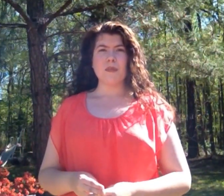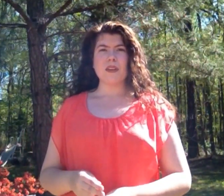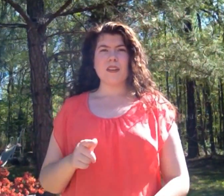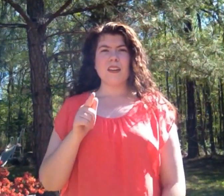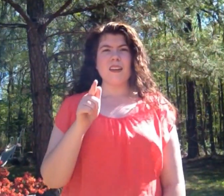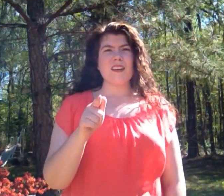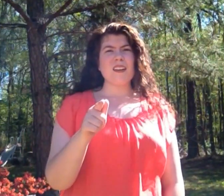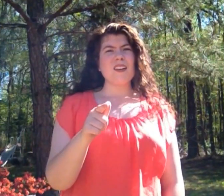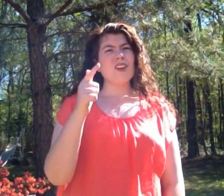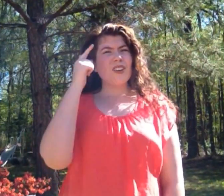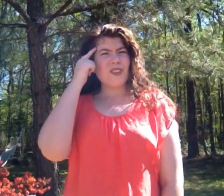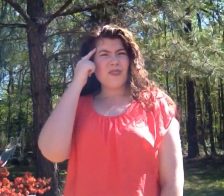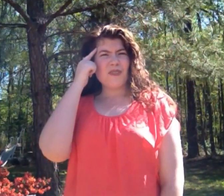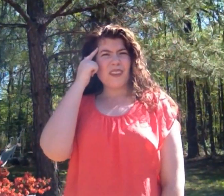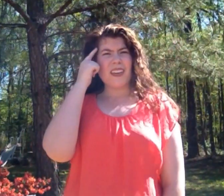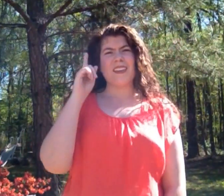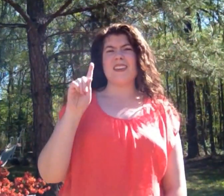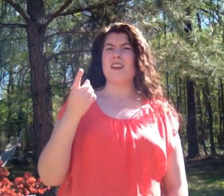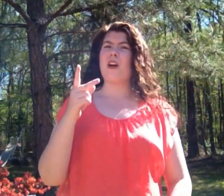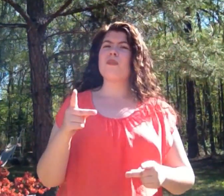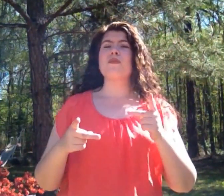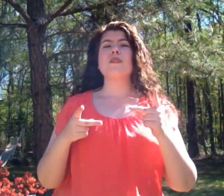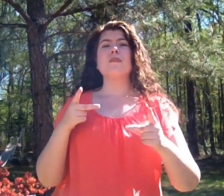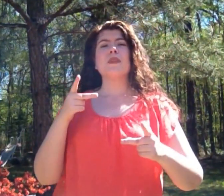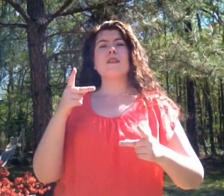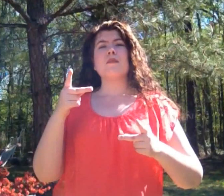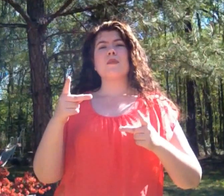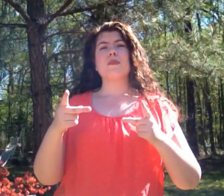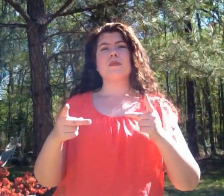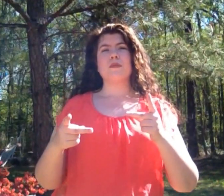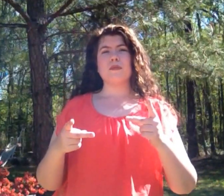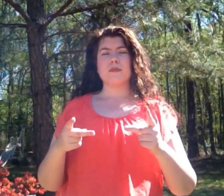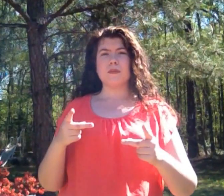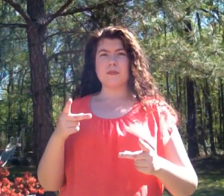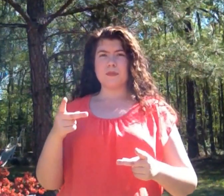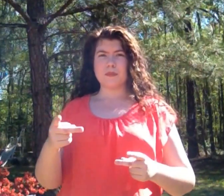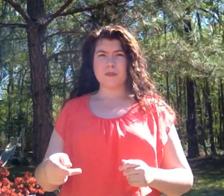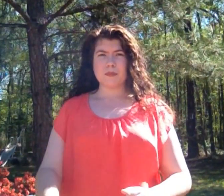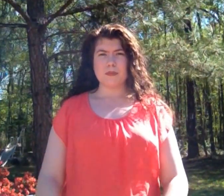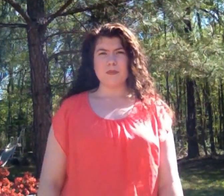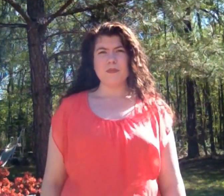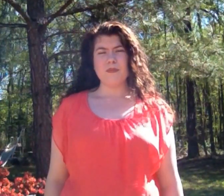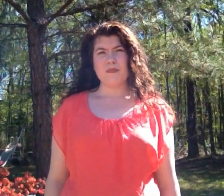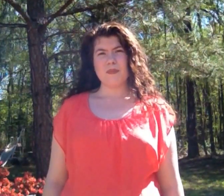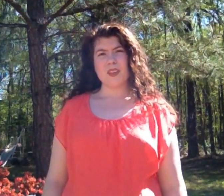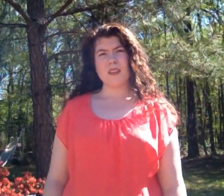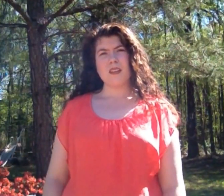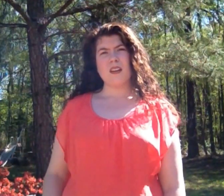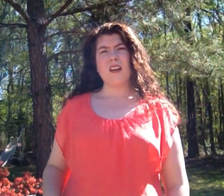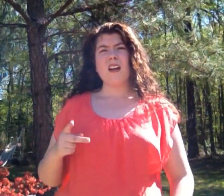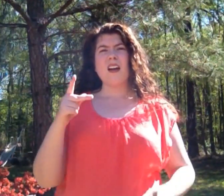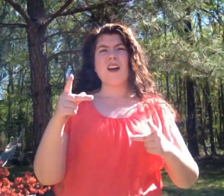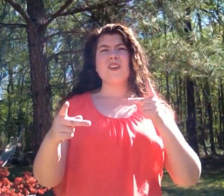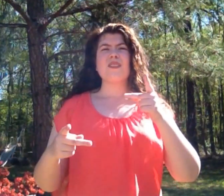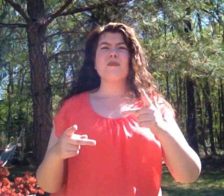You think the only people who are people Are the